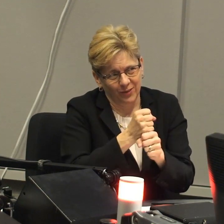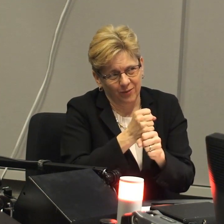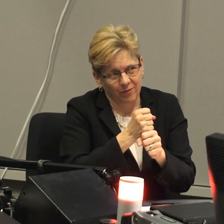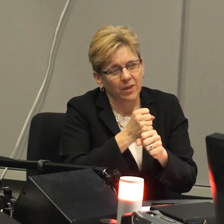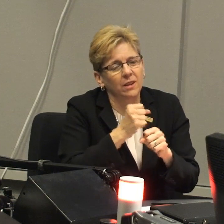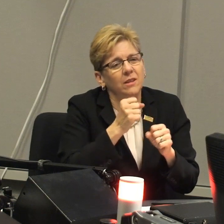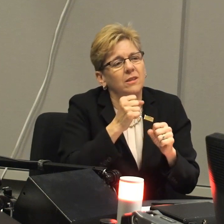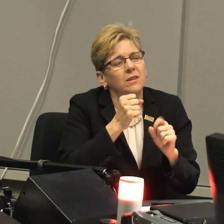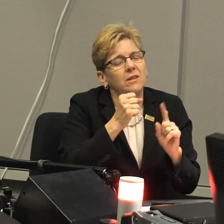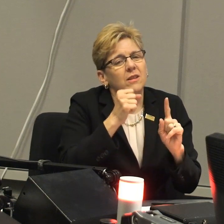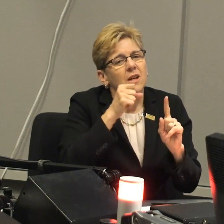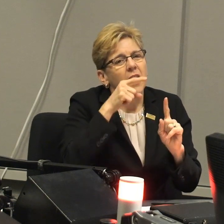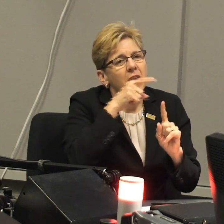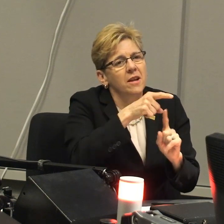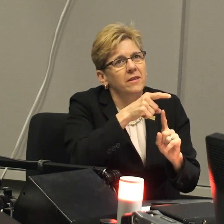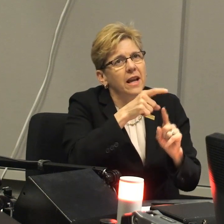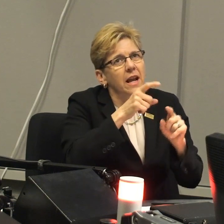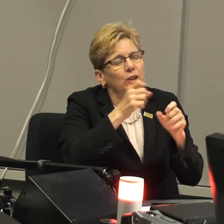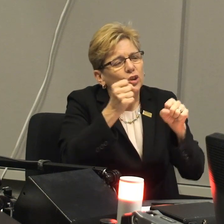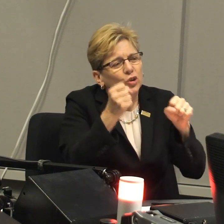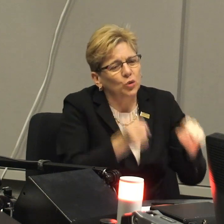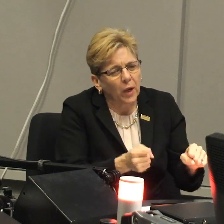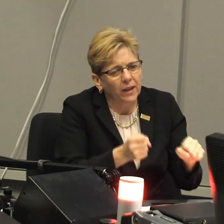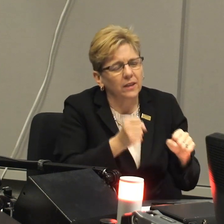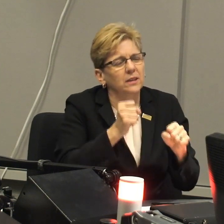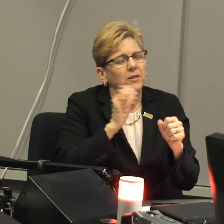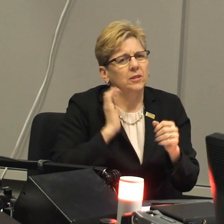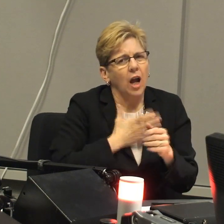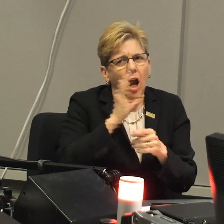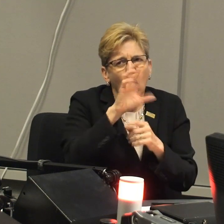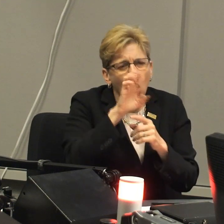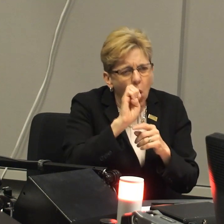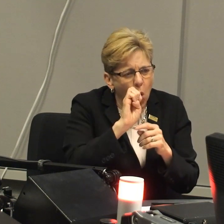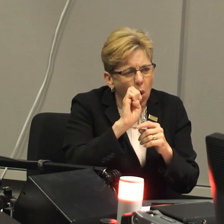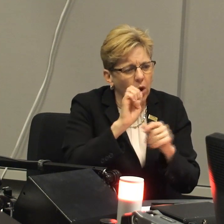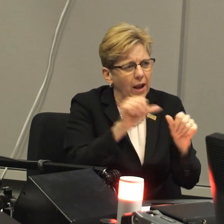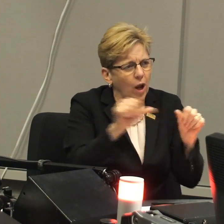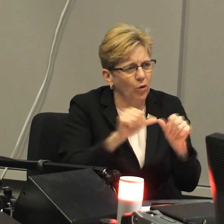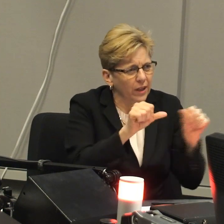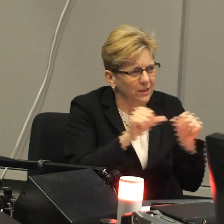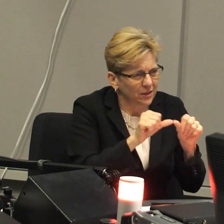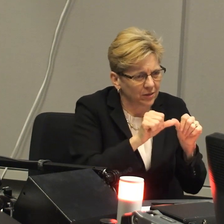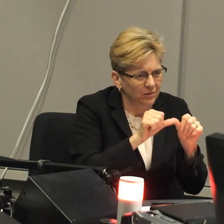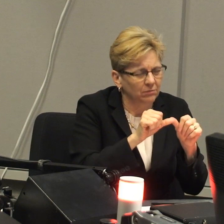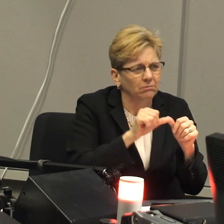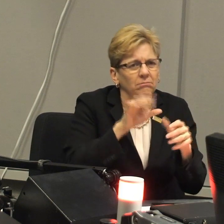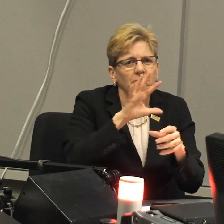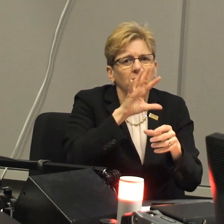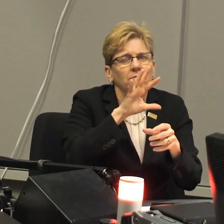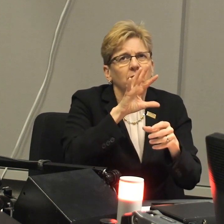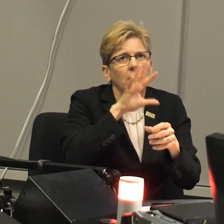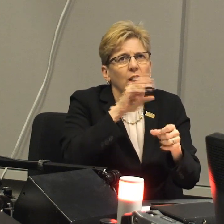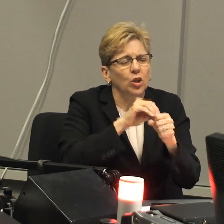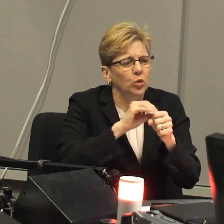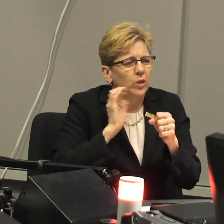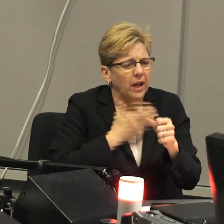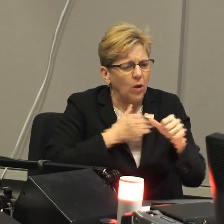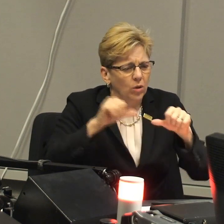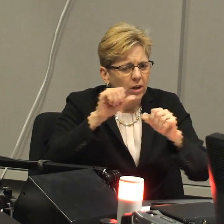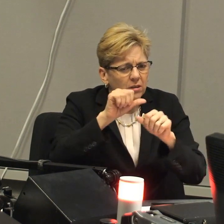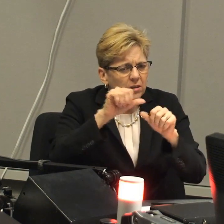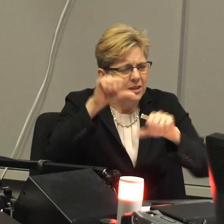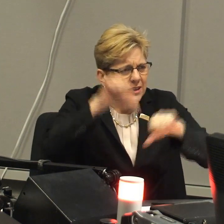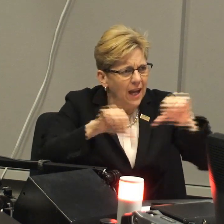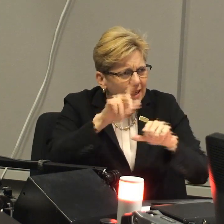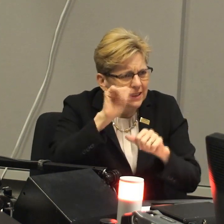And we expect that transformation to transpire over the next 10 years, looking to strengthen our core areas. And